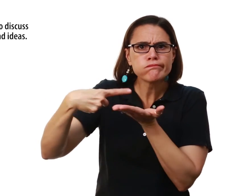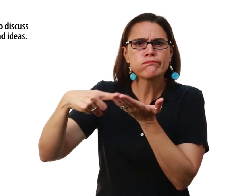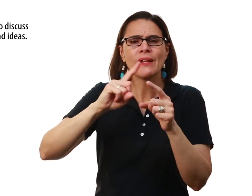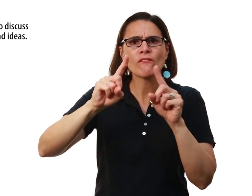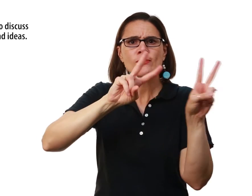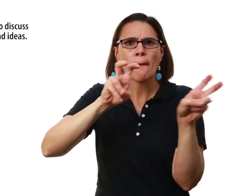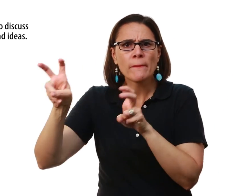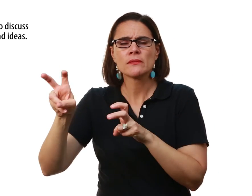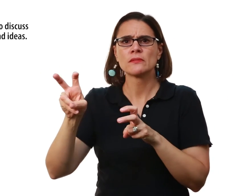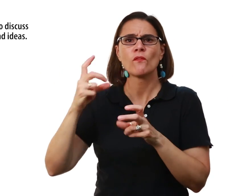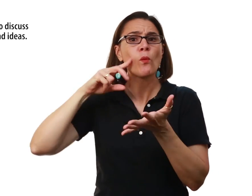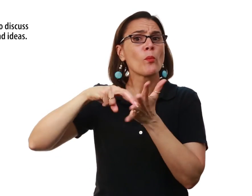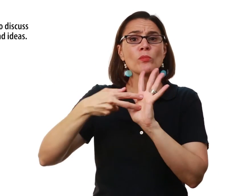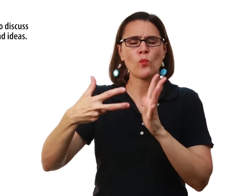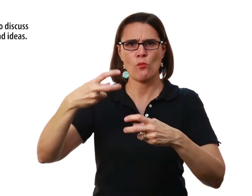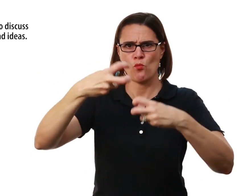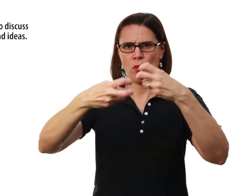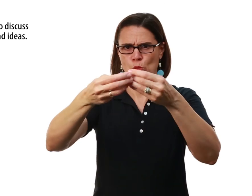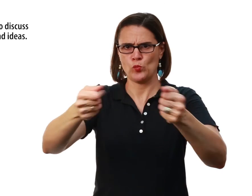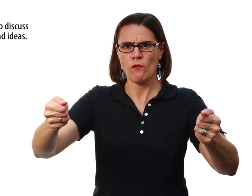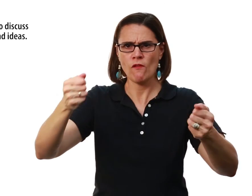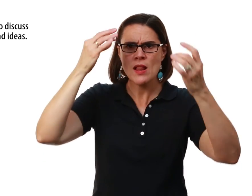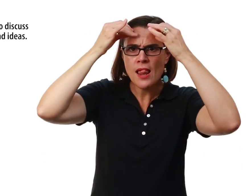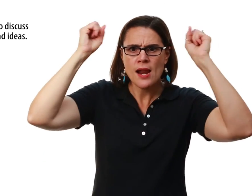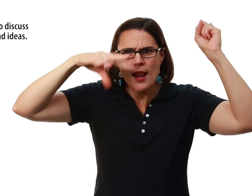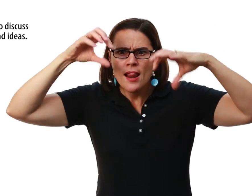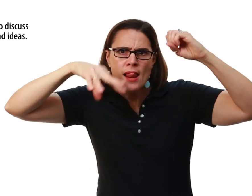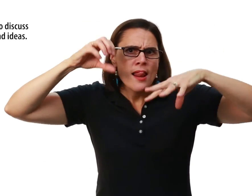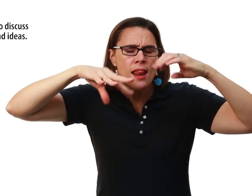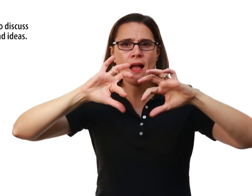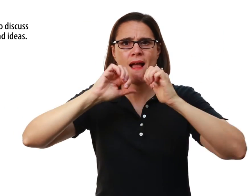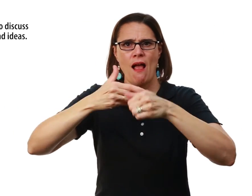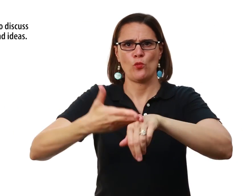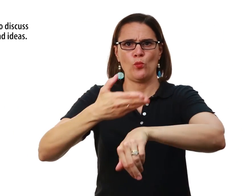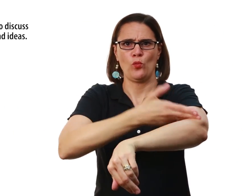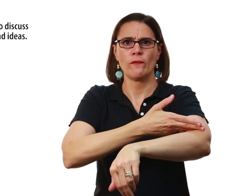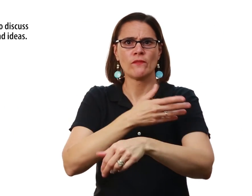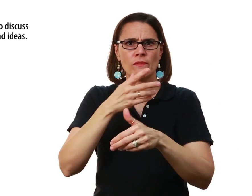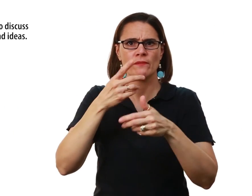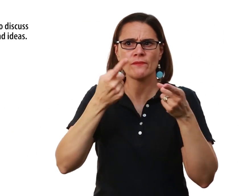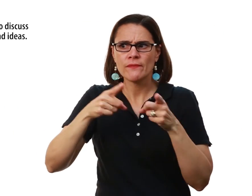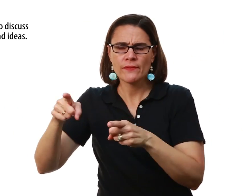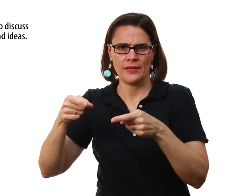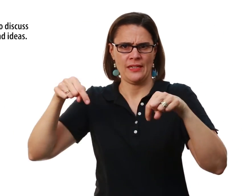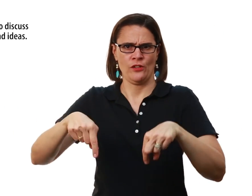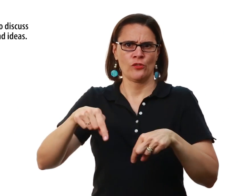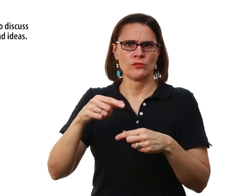topics and issues And the main goal of that Will be brainstorming and problem solving On how we can improve what is going on On our campus